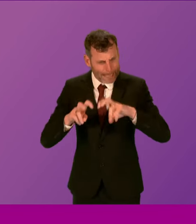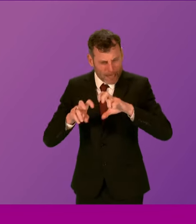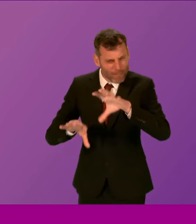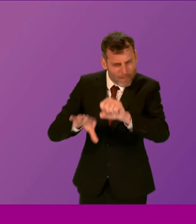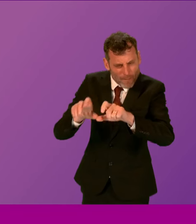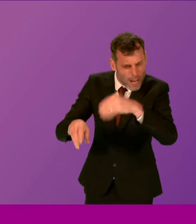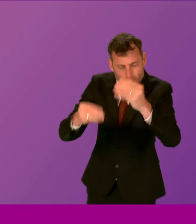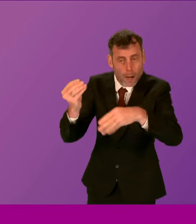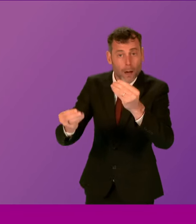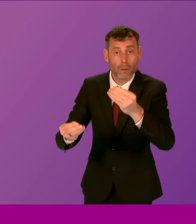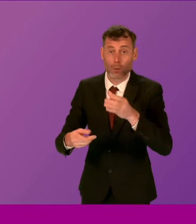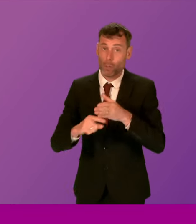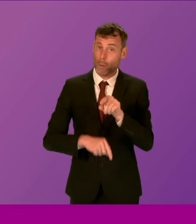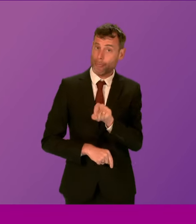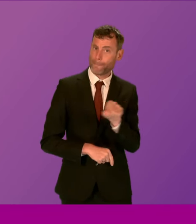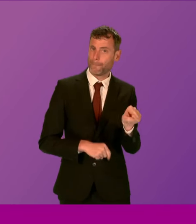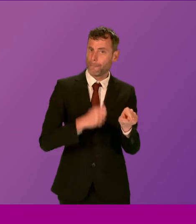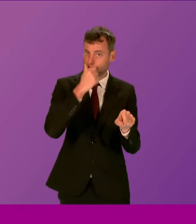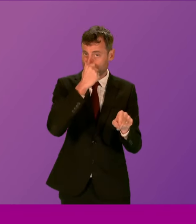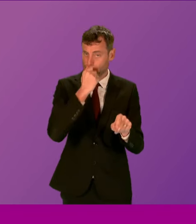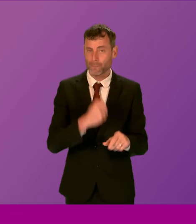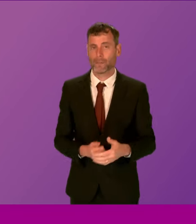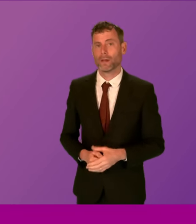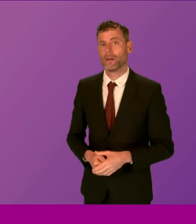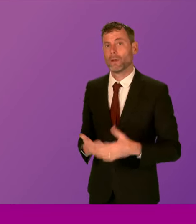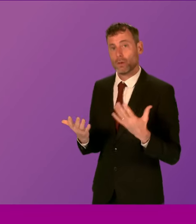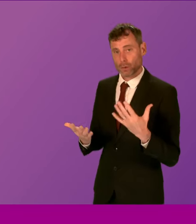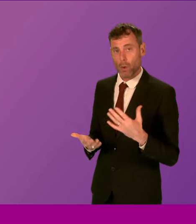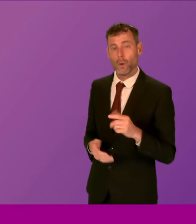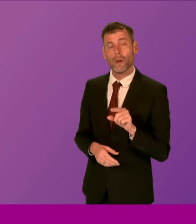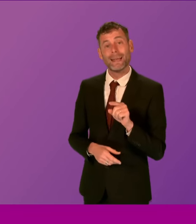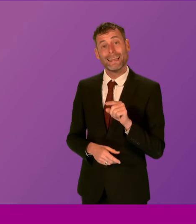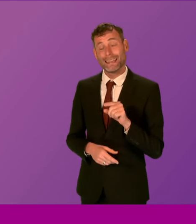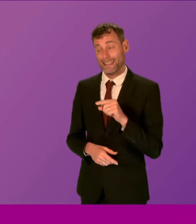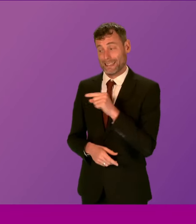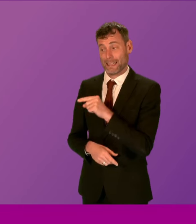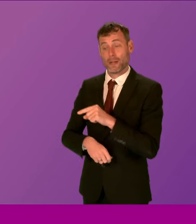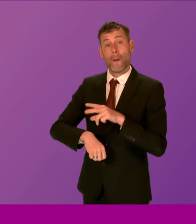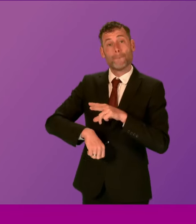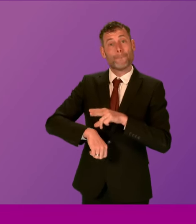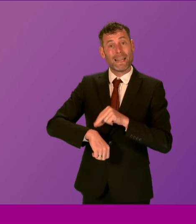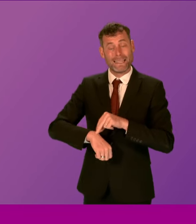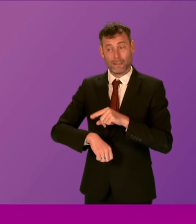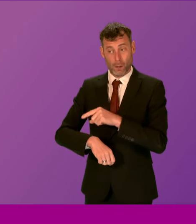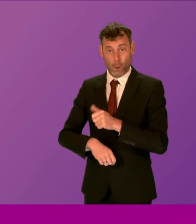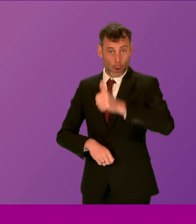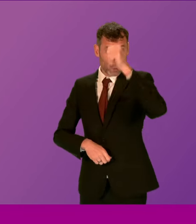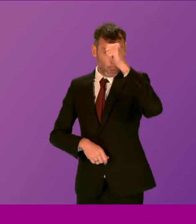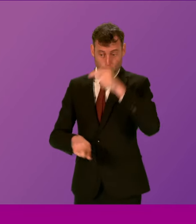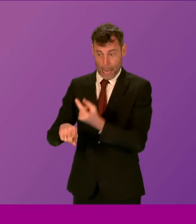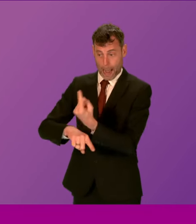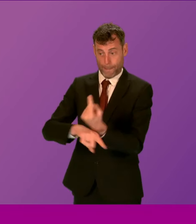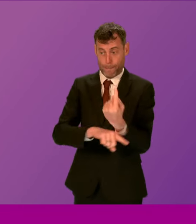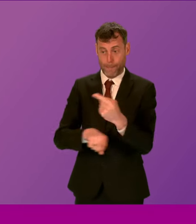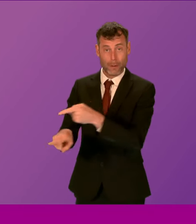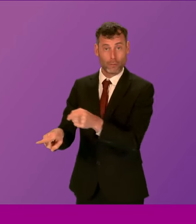vital work was not to look at the flaws in their own investigation, but instead attempt to intimidate and criminalize those journalists.